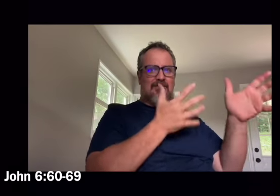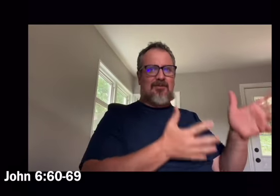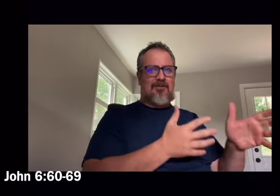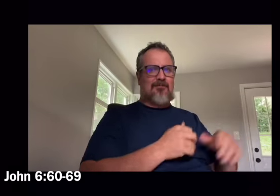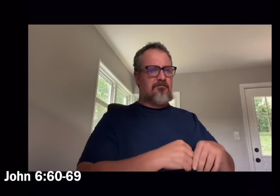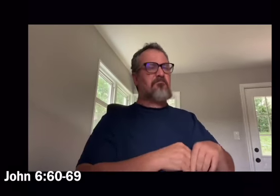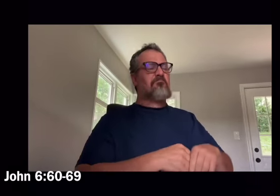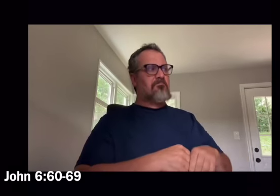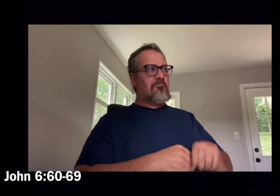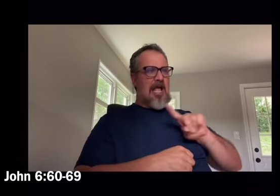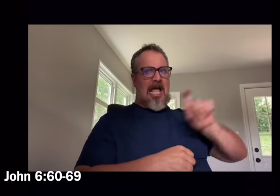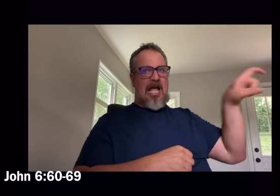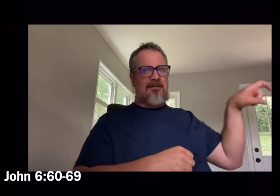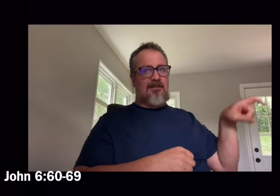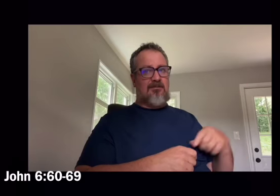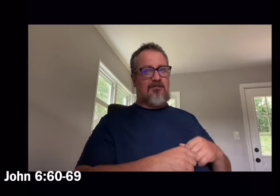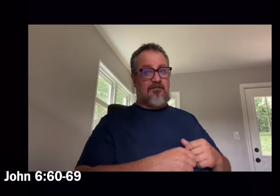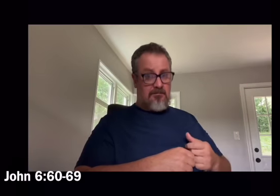Do you also want to leave?